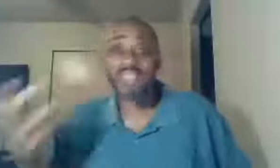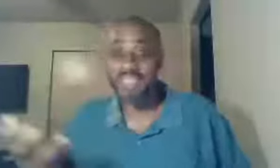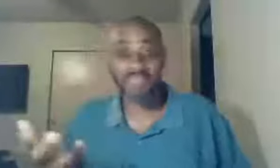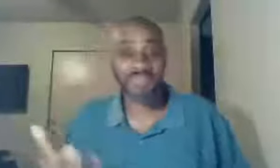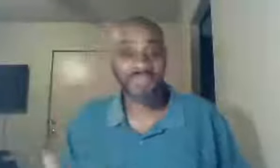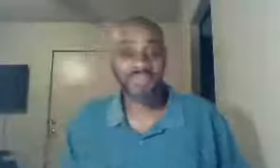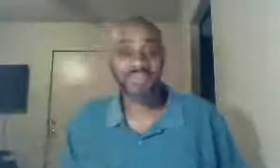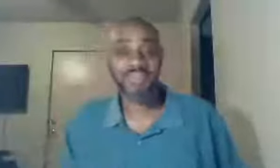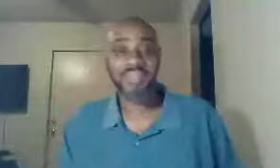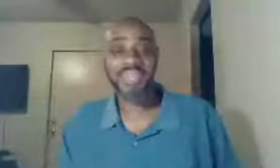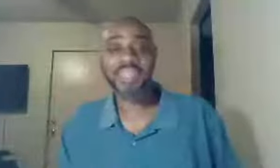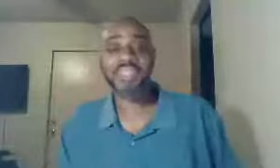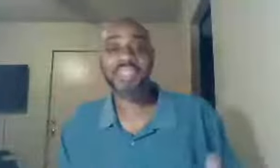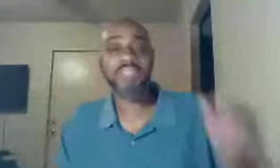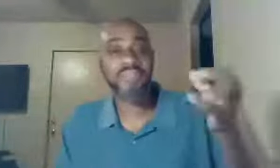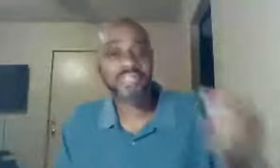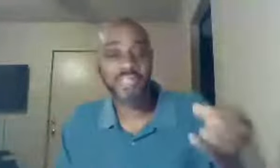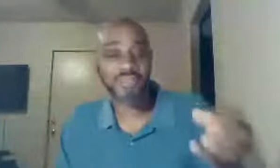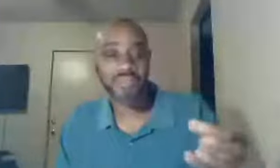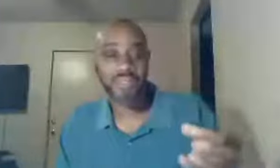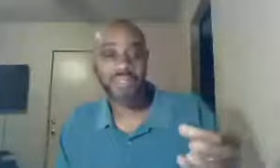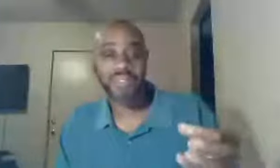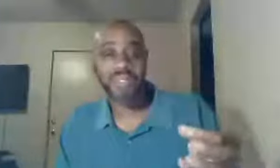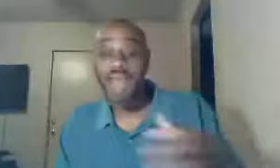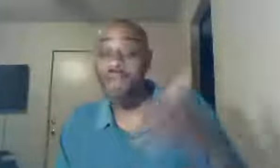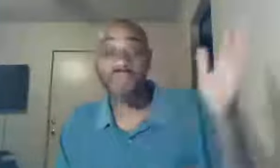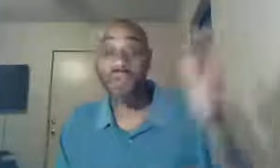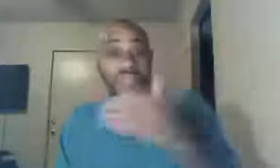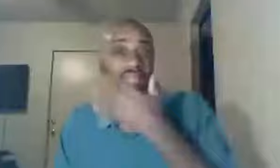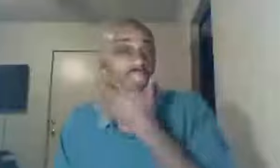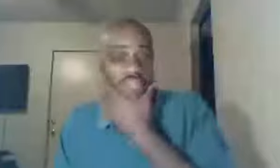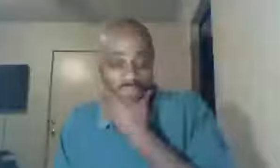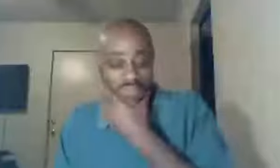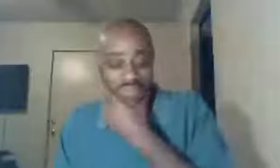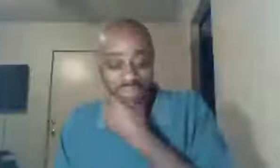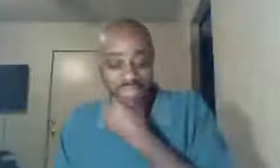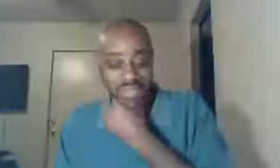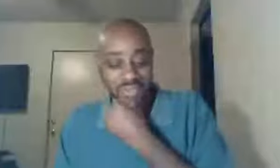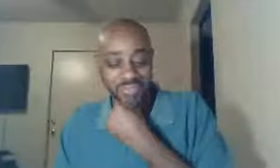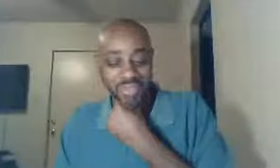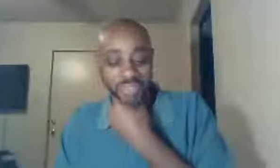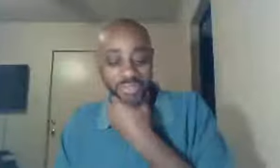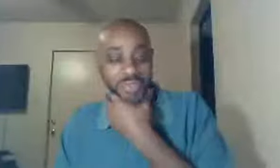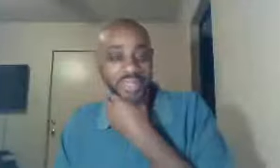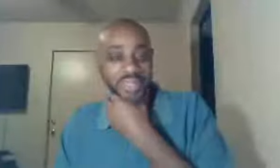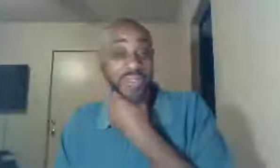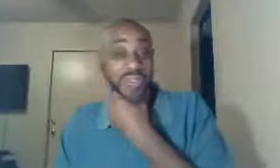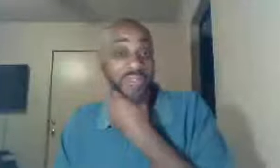divisive, it's divisive, and I don't even know, if that church, haven't been there in many years, if they're still doing that, that was,